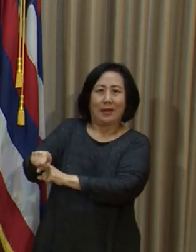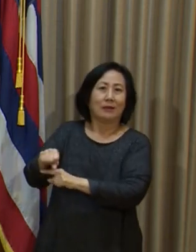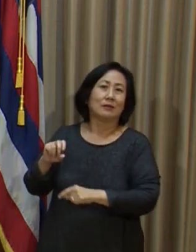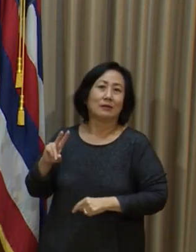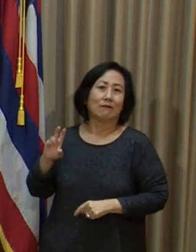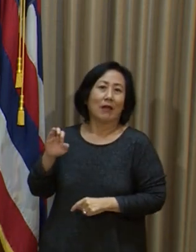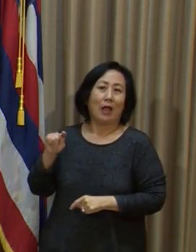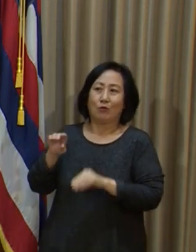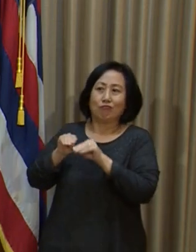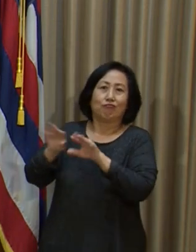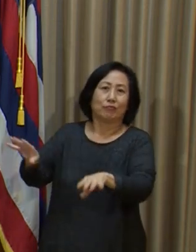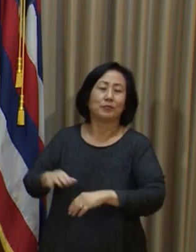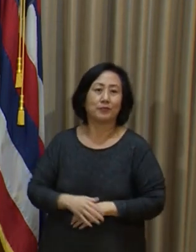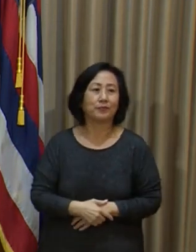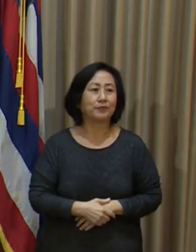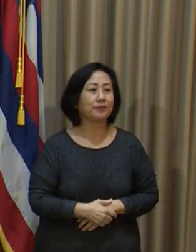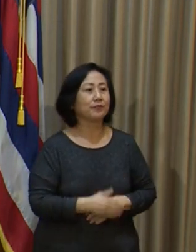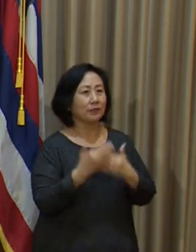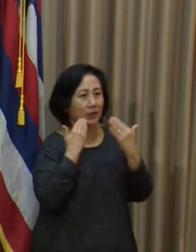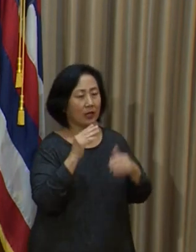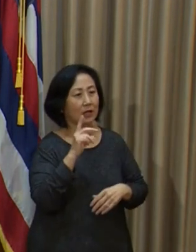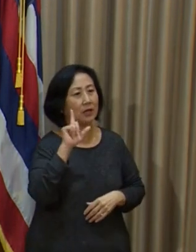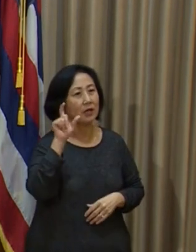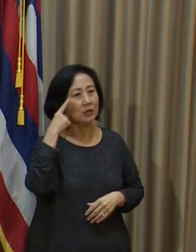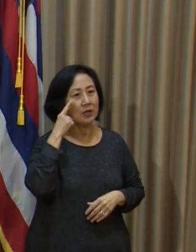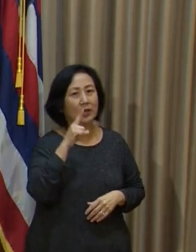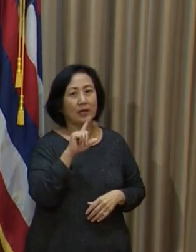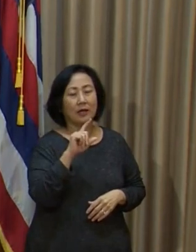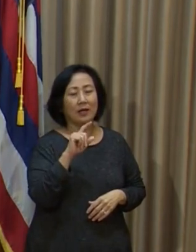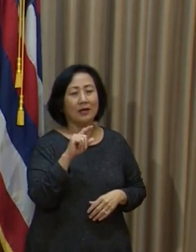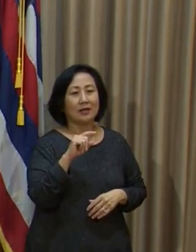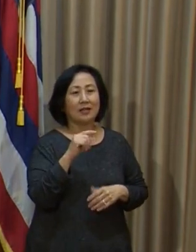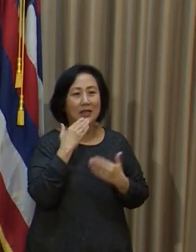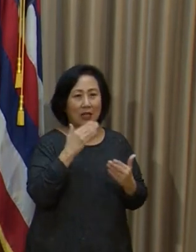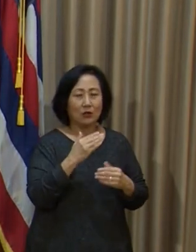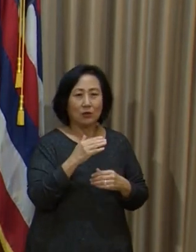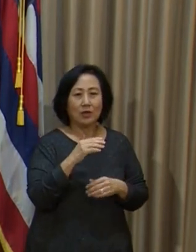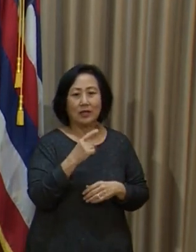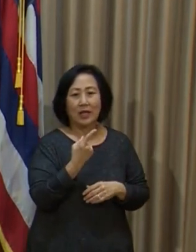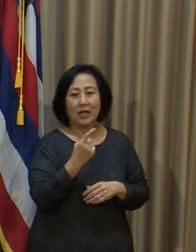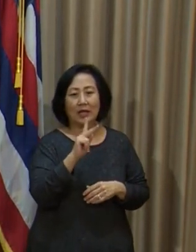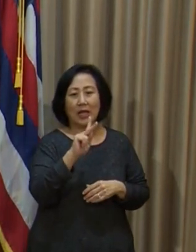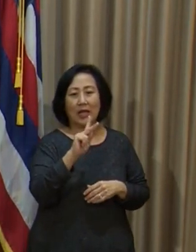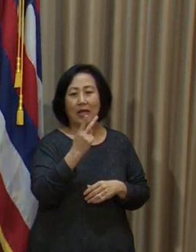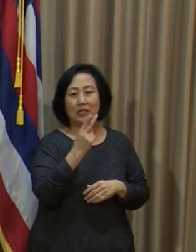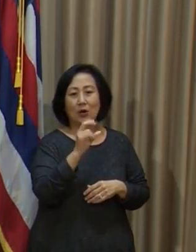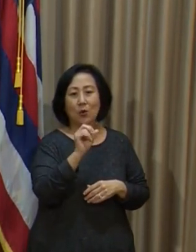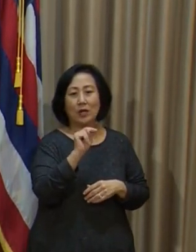of variants of COVID. Thank Thank you very much, Lieutenant Governor Nikki Shenfield, KH-12. Go ahead.